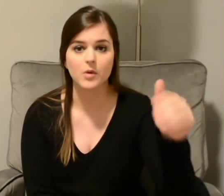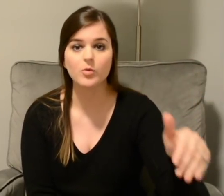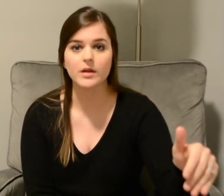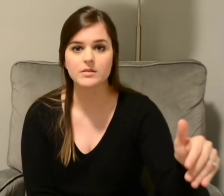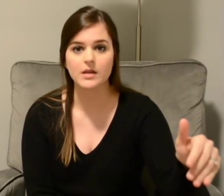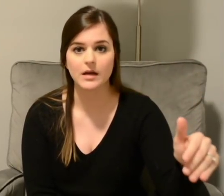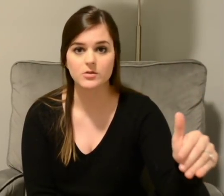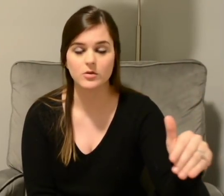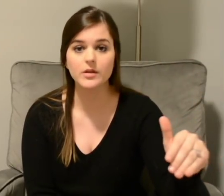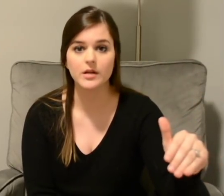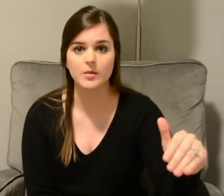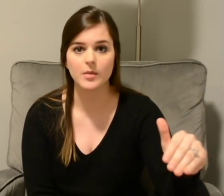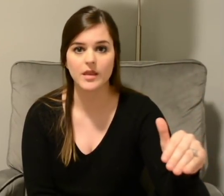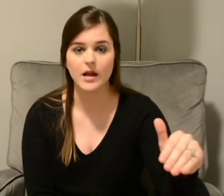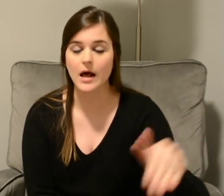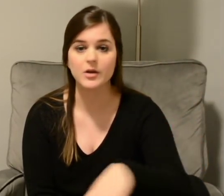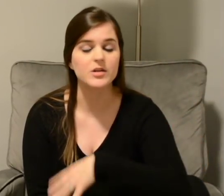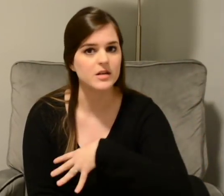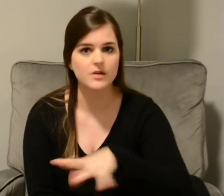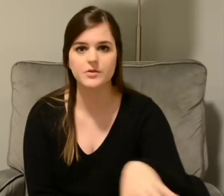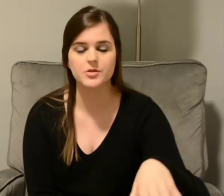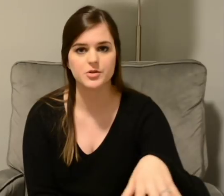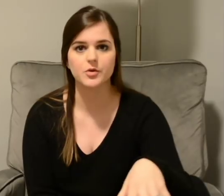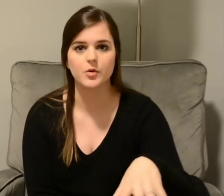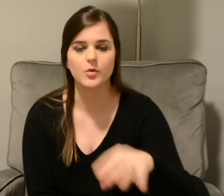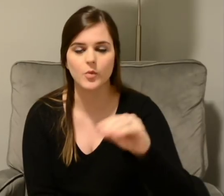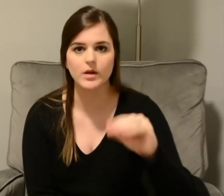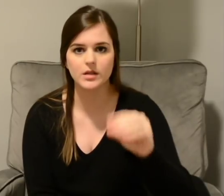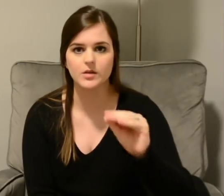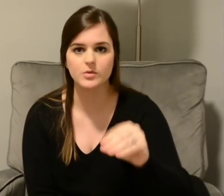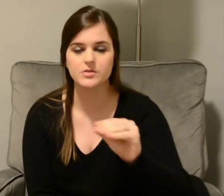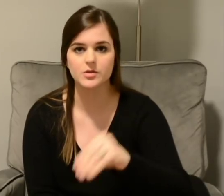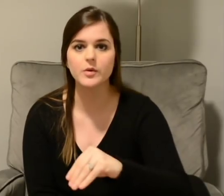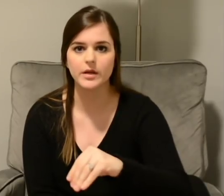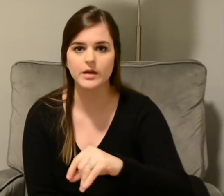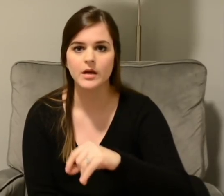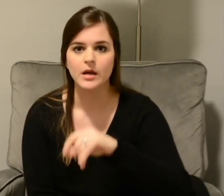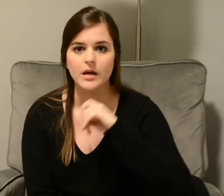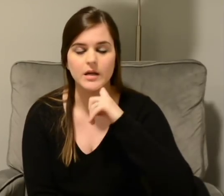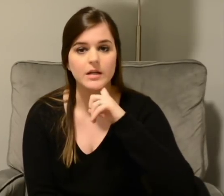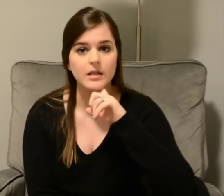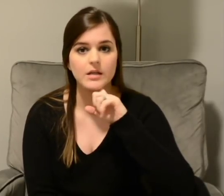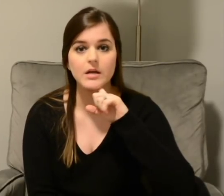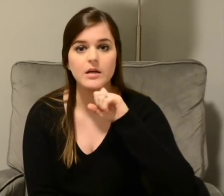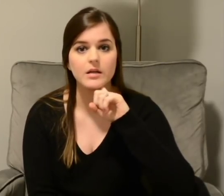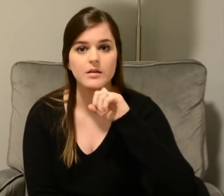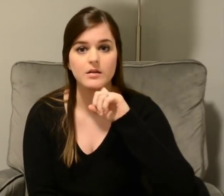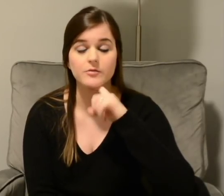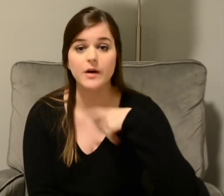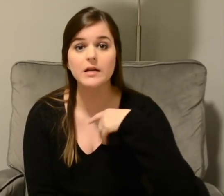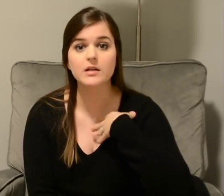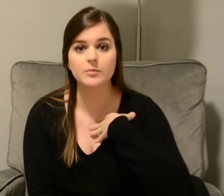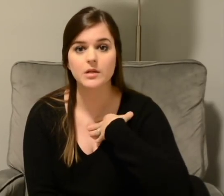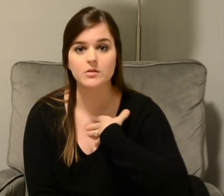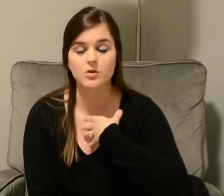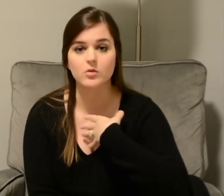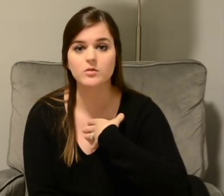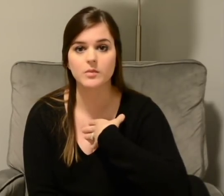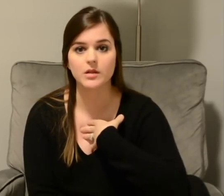moment, I told him that I could never do what he was doing. And he had confided in me and told me